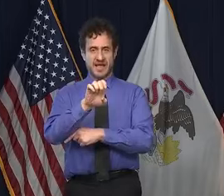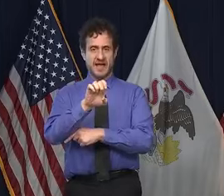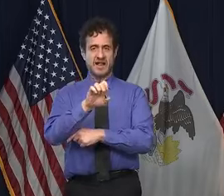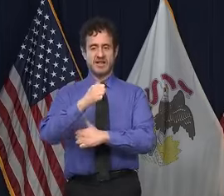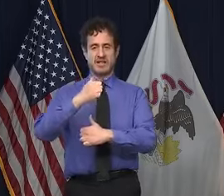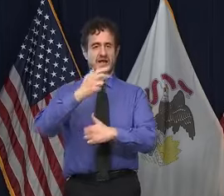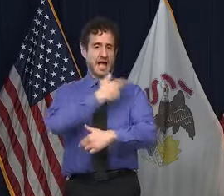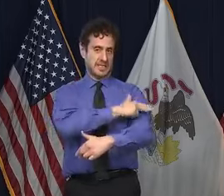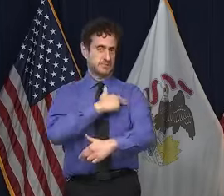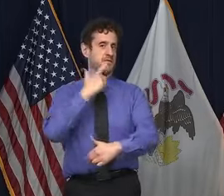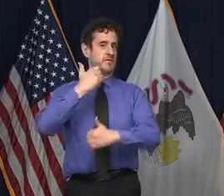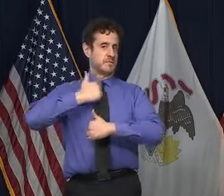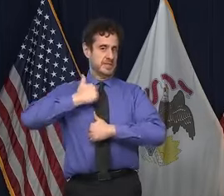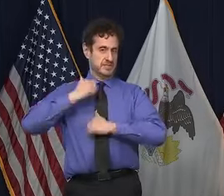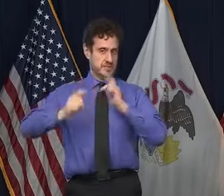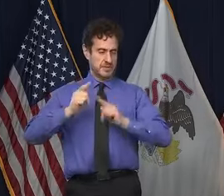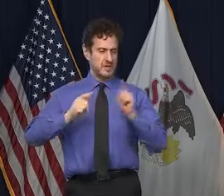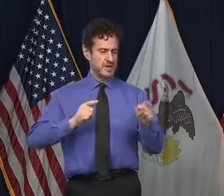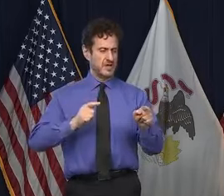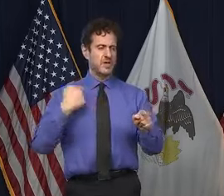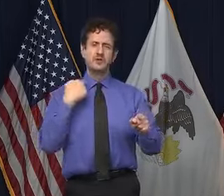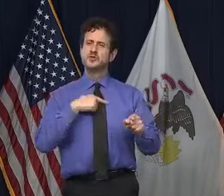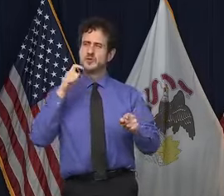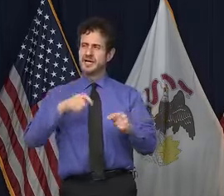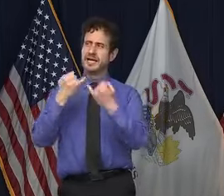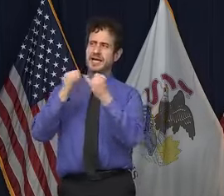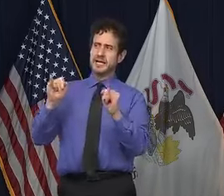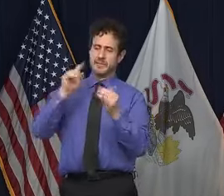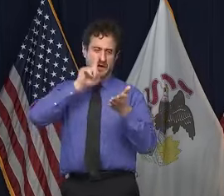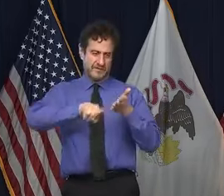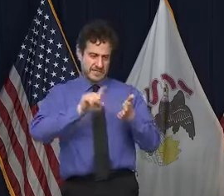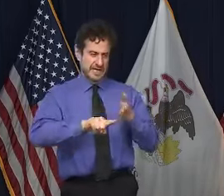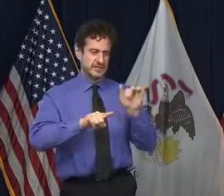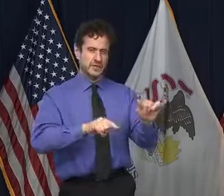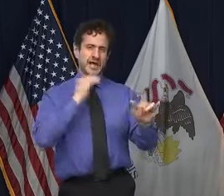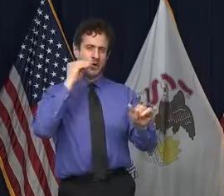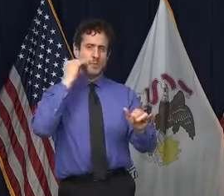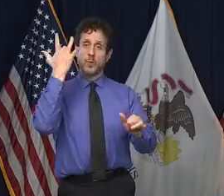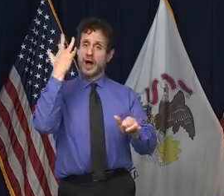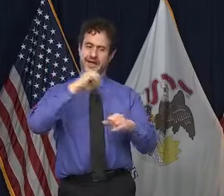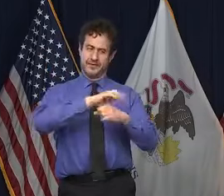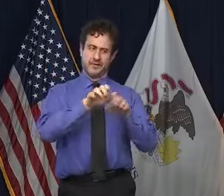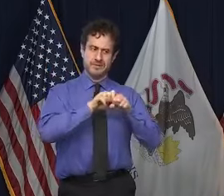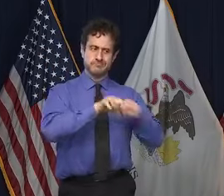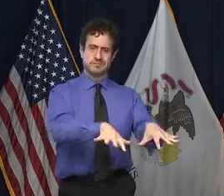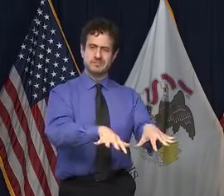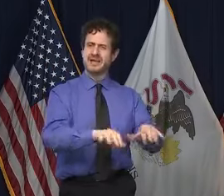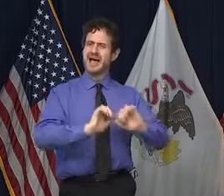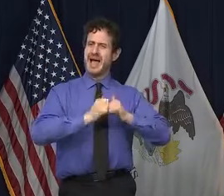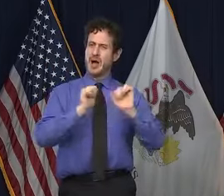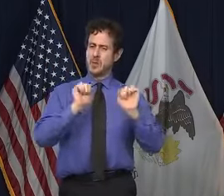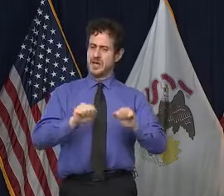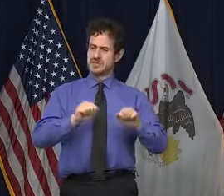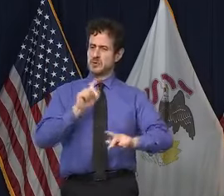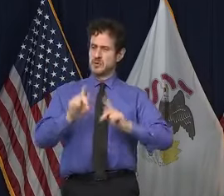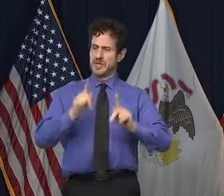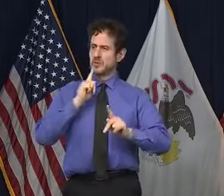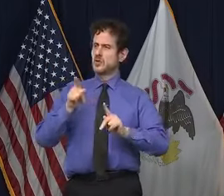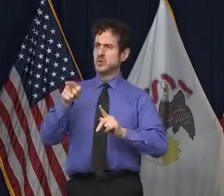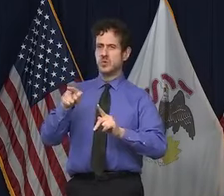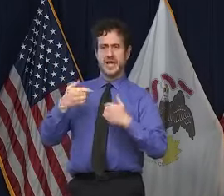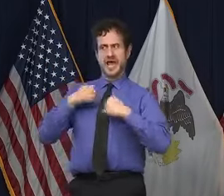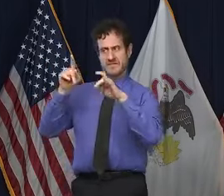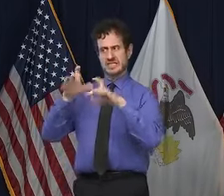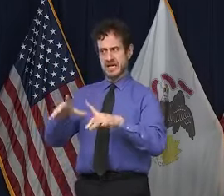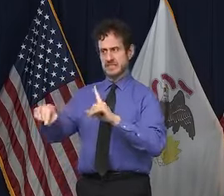Sure, team. Is independent investigation needed? And how is it possible that those who tested positive